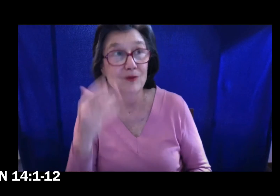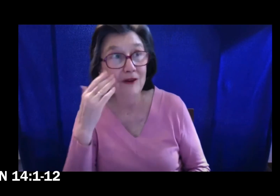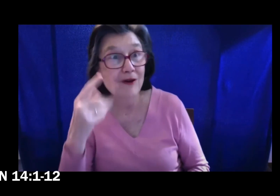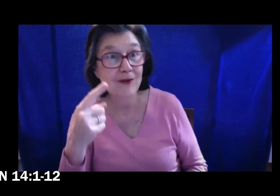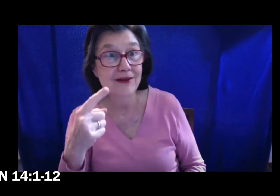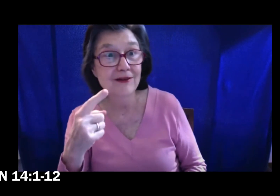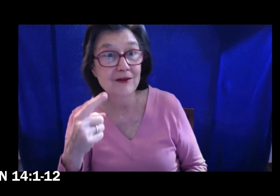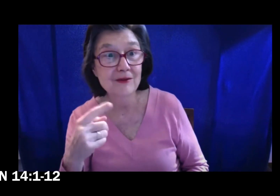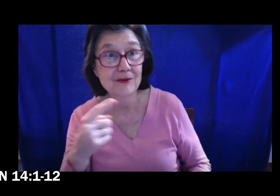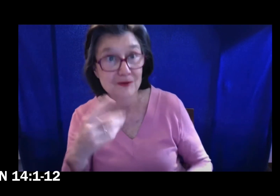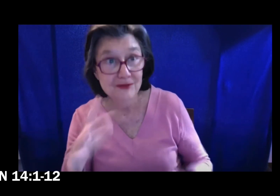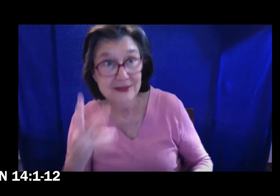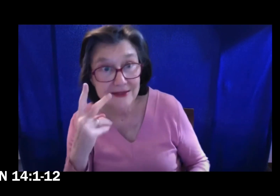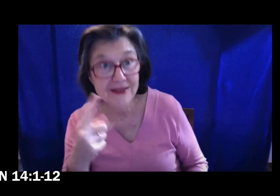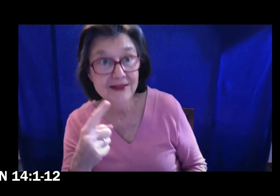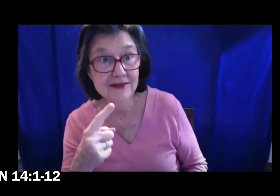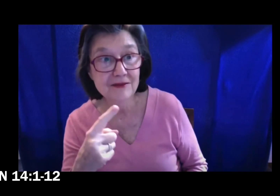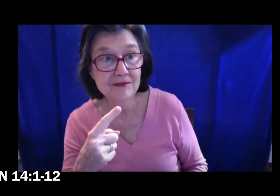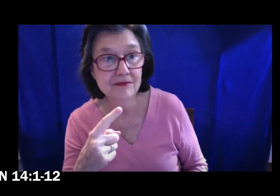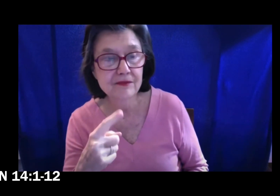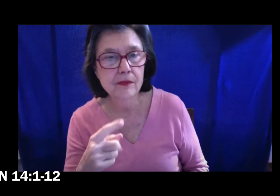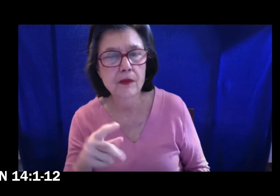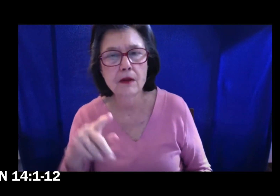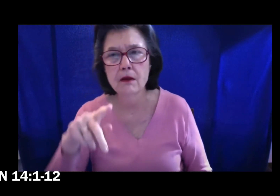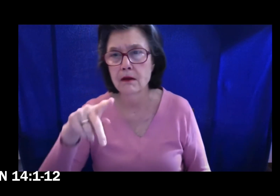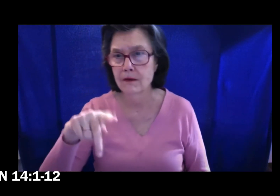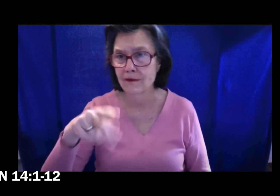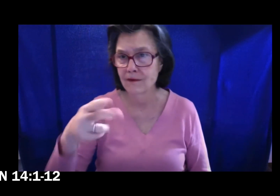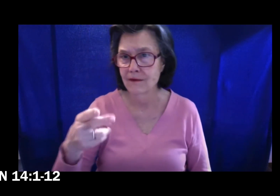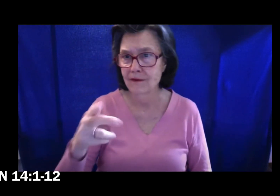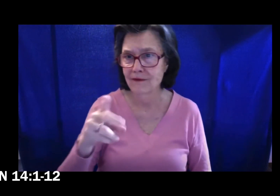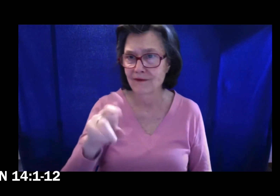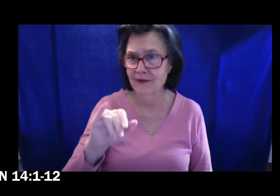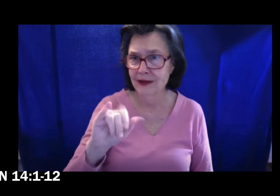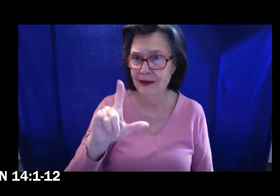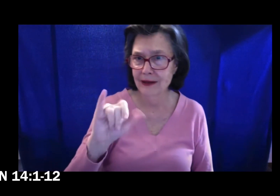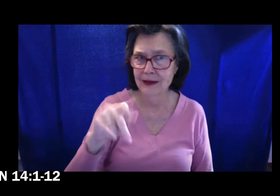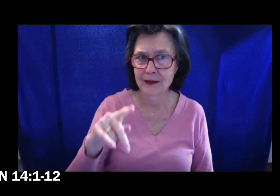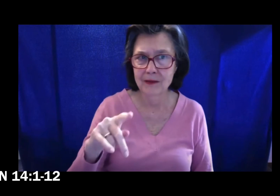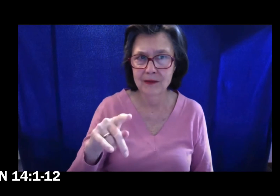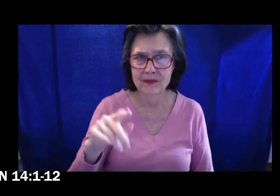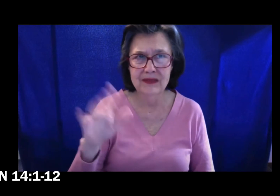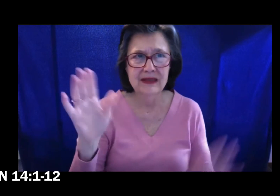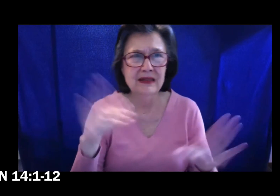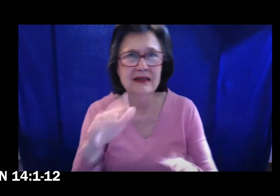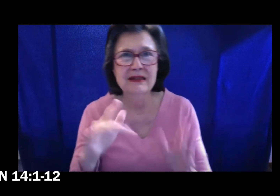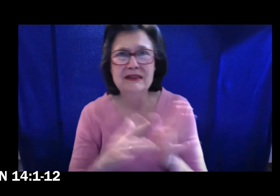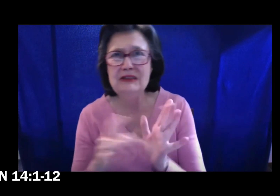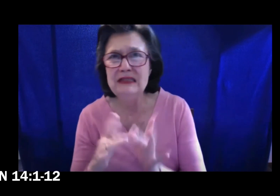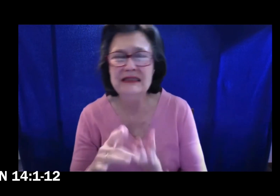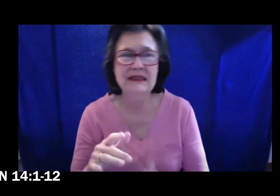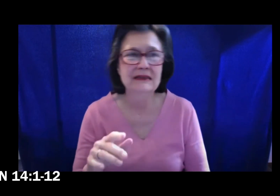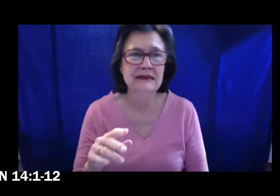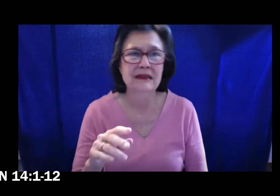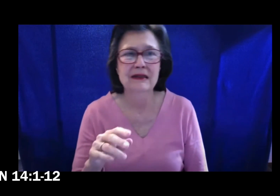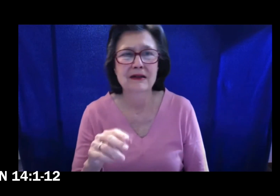From now on, you do know him and have seen him. Philip said to him, Master,